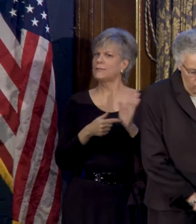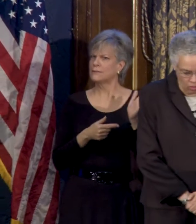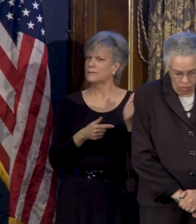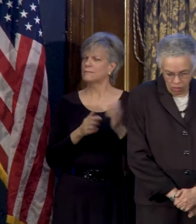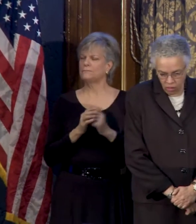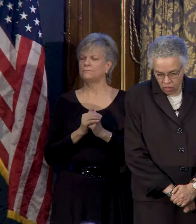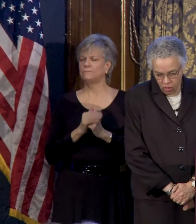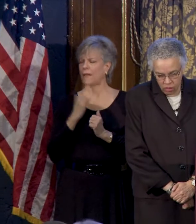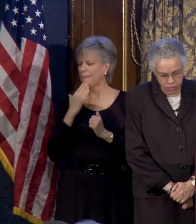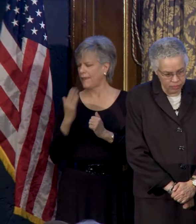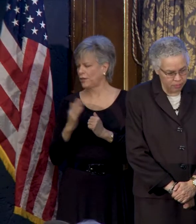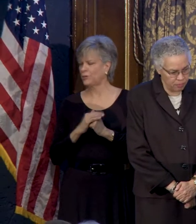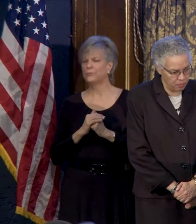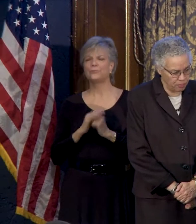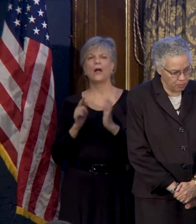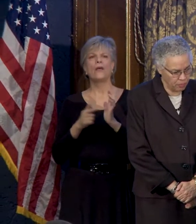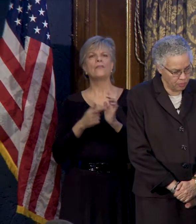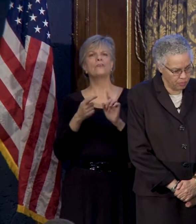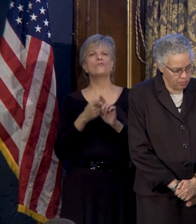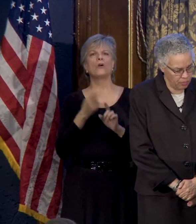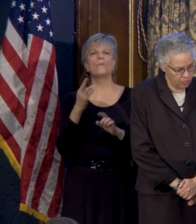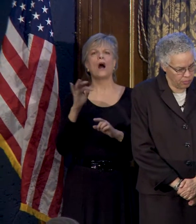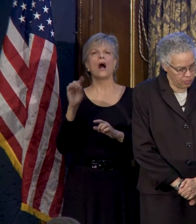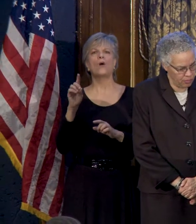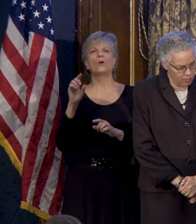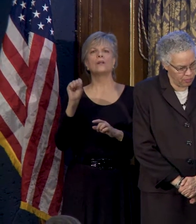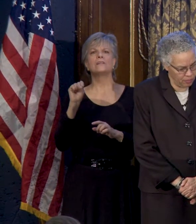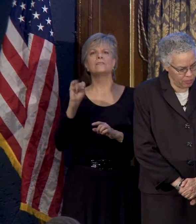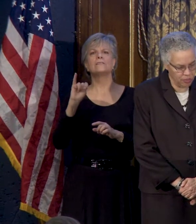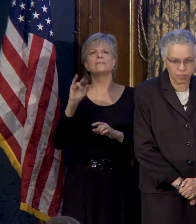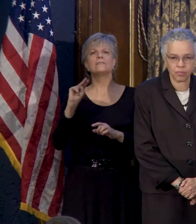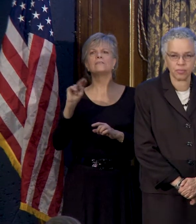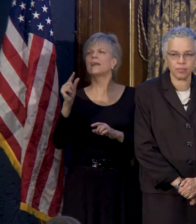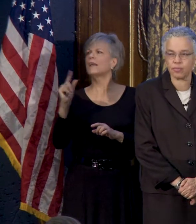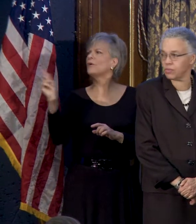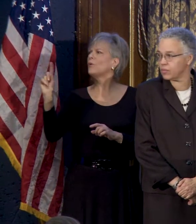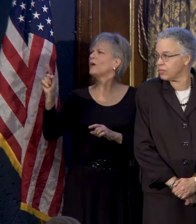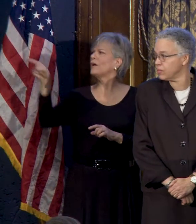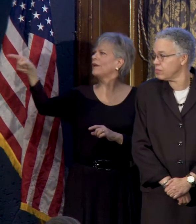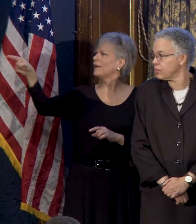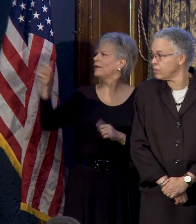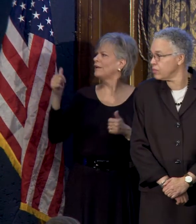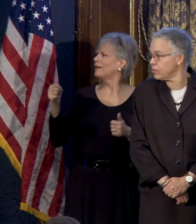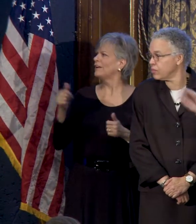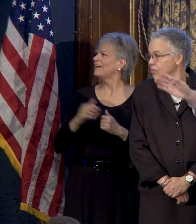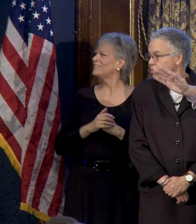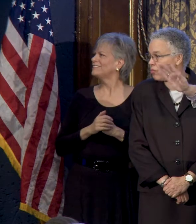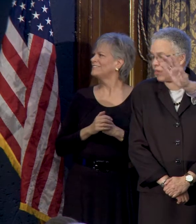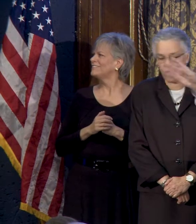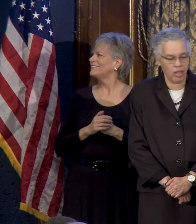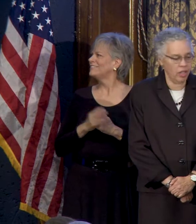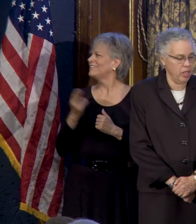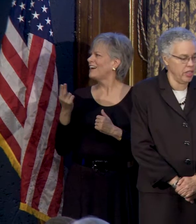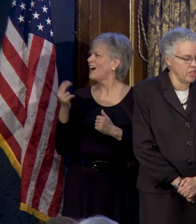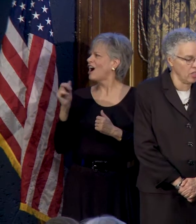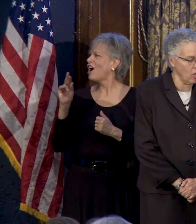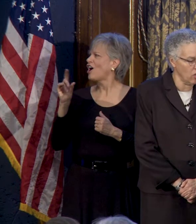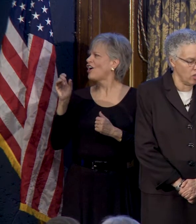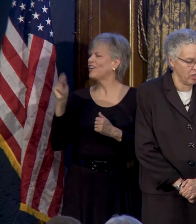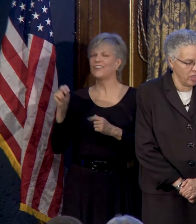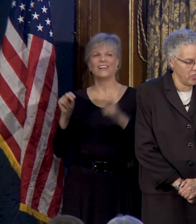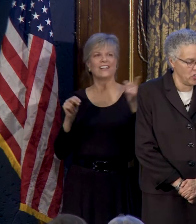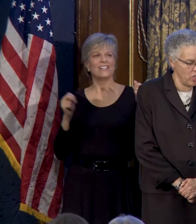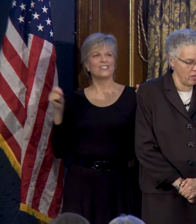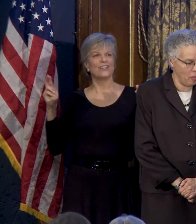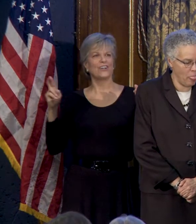Okay, thank you. This is from Howard Singh. Howard, where are you? Harvard! Harvard! Sorry. And it's